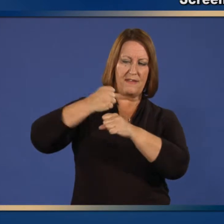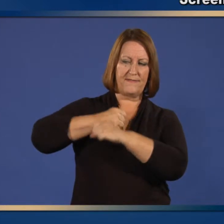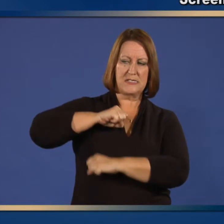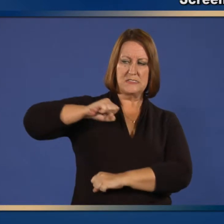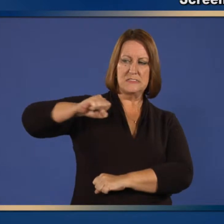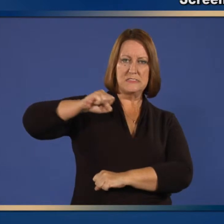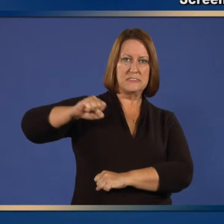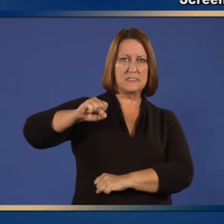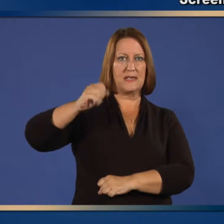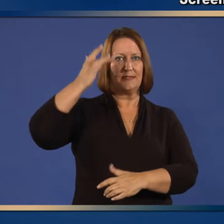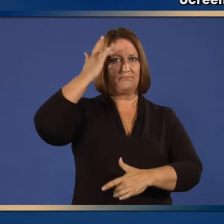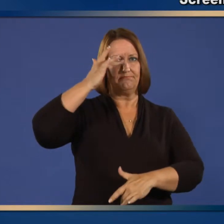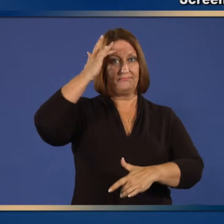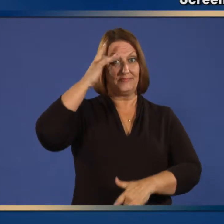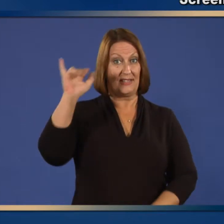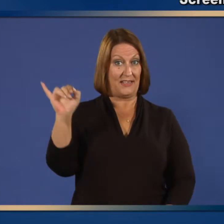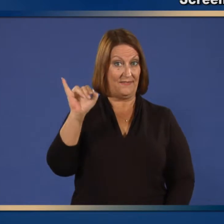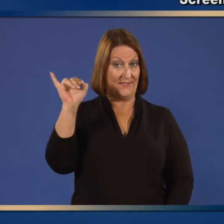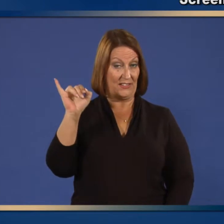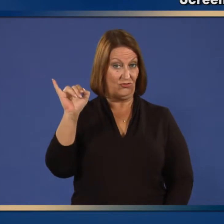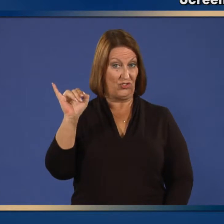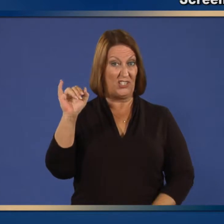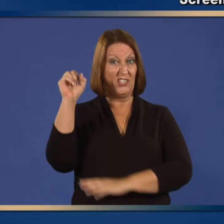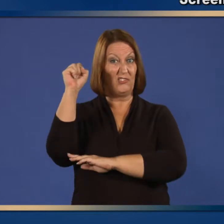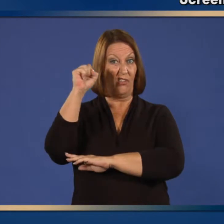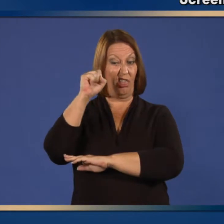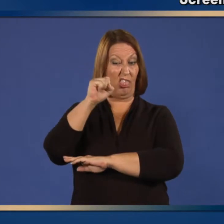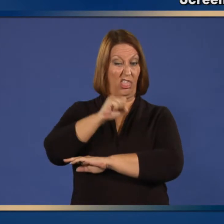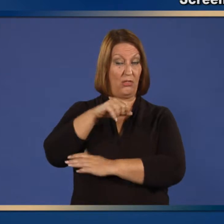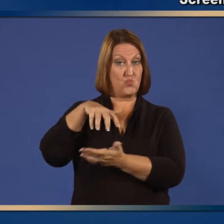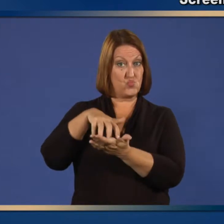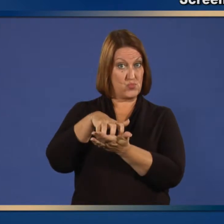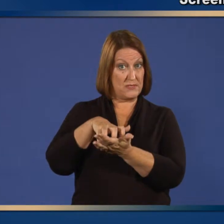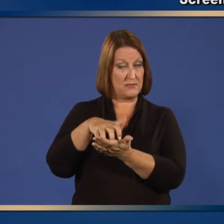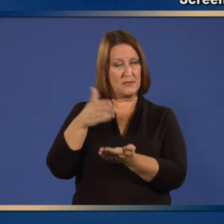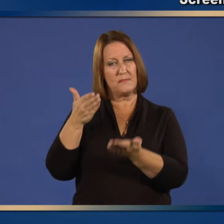or AIDS or another disease that affects the immune system?